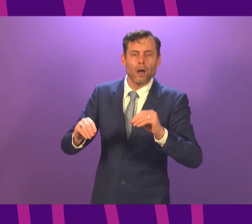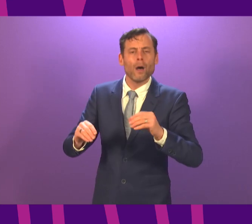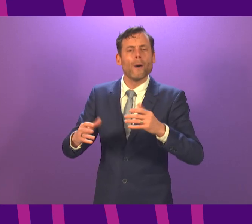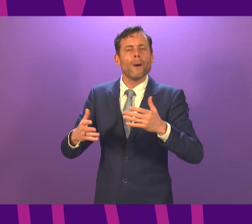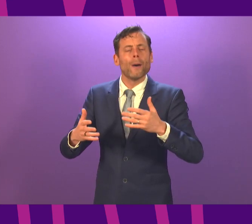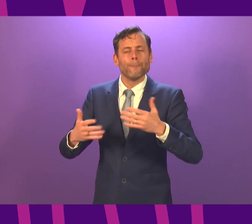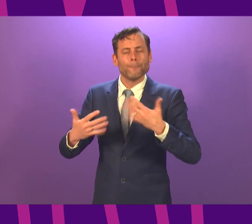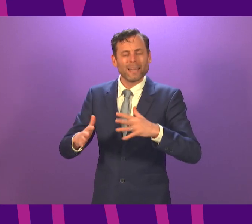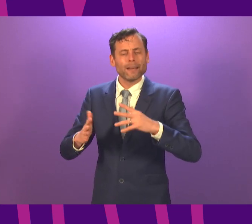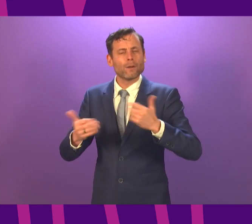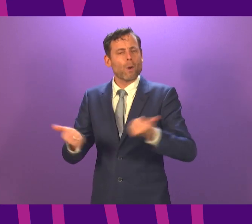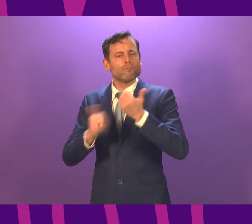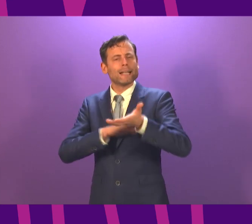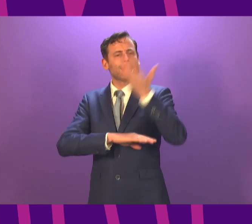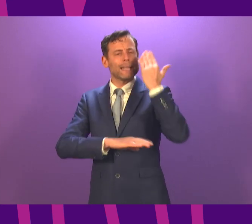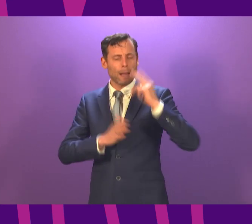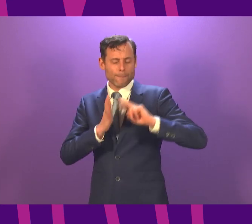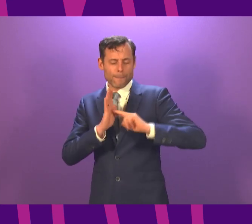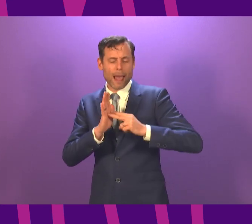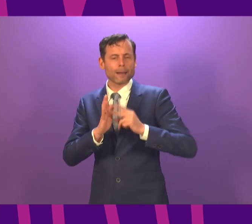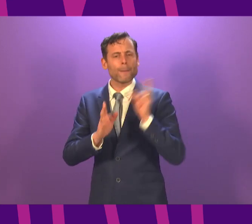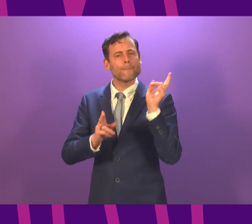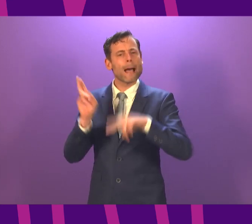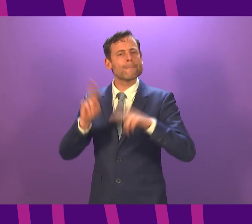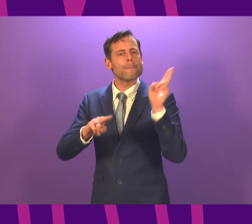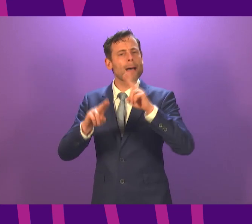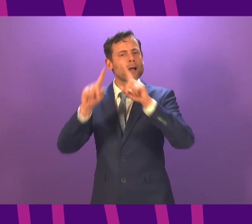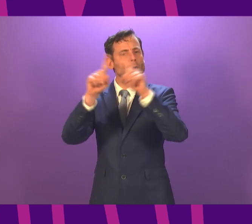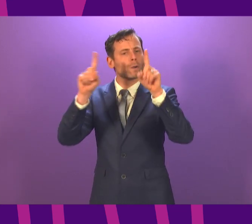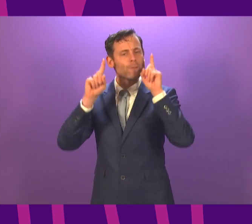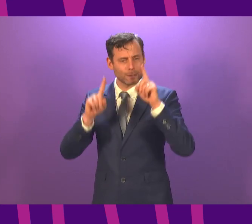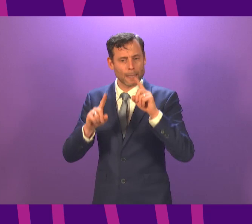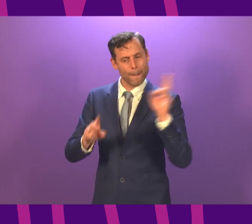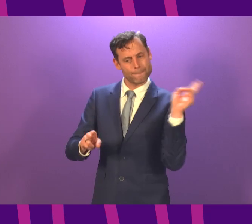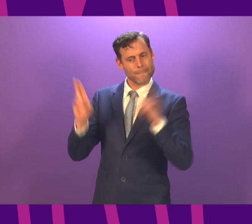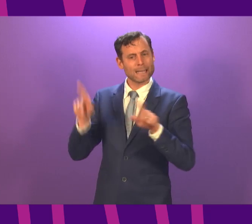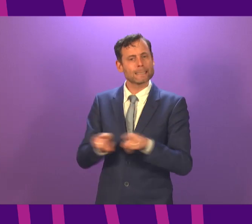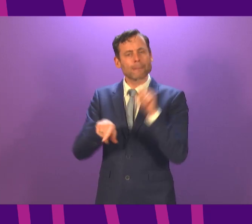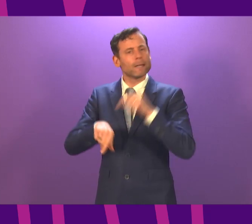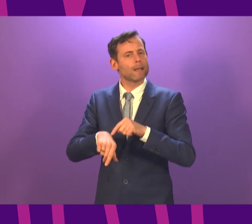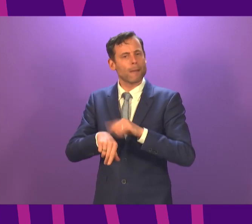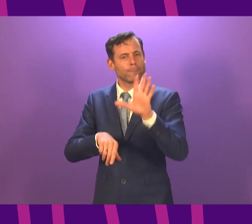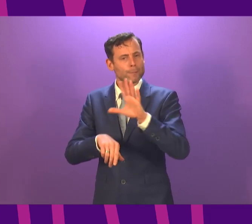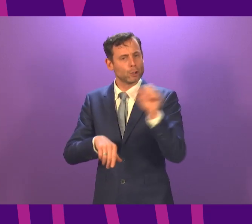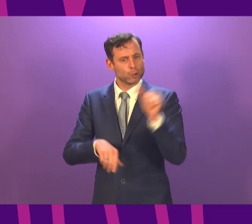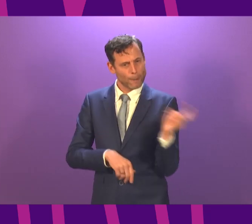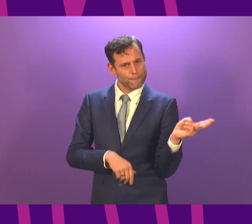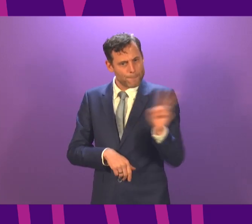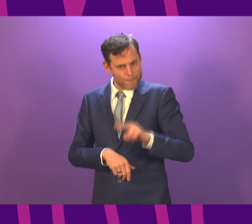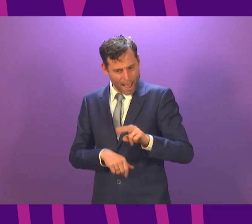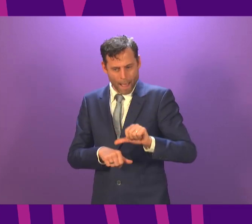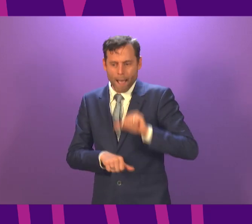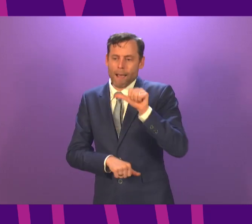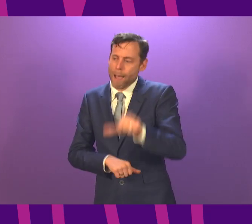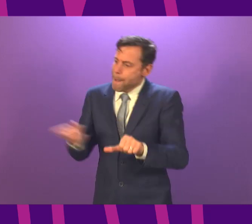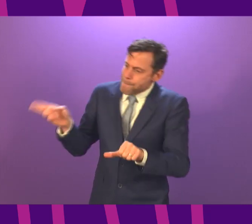staggered return of universities and colleges. We will be considering this week whether any further change to that plan is necessary. President